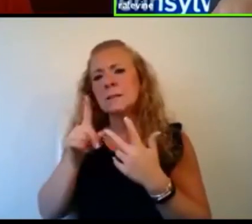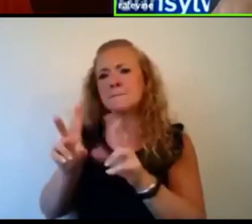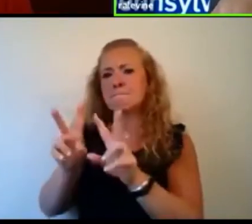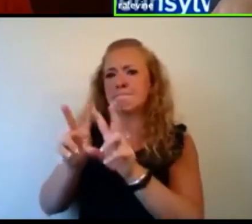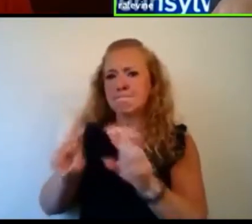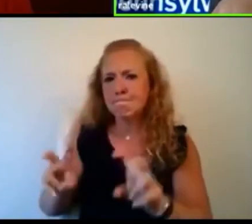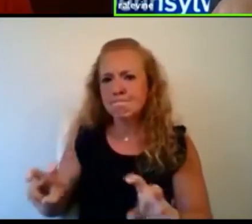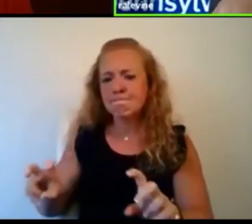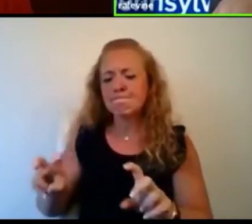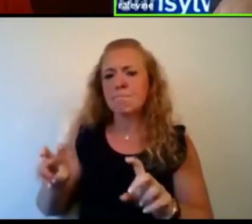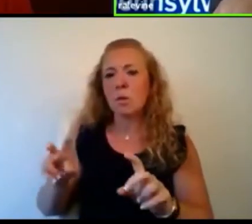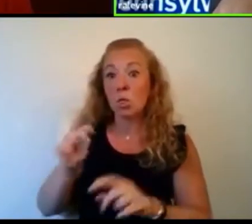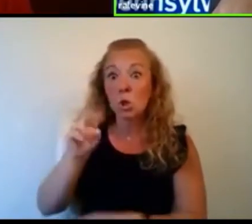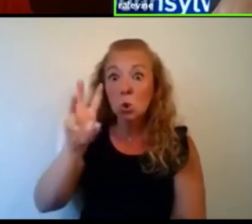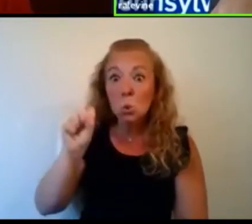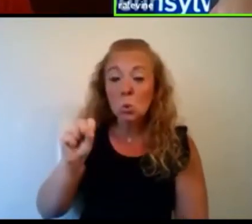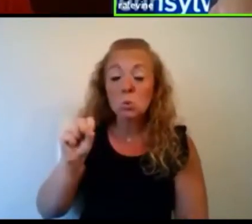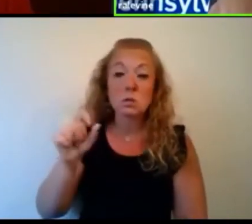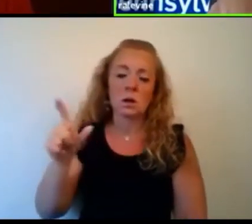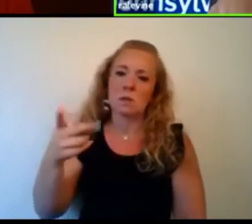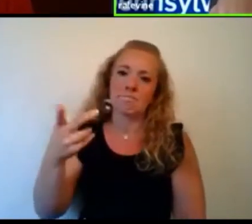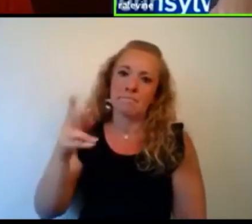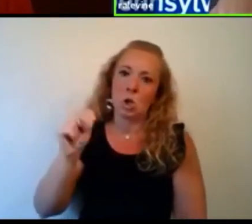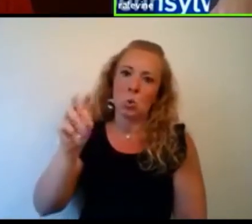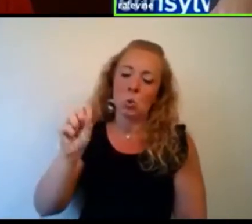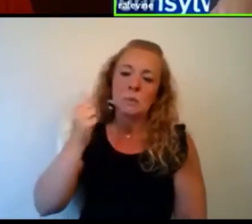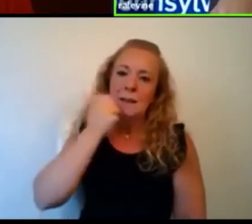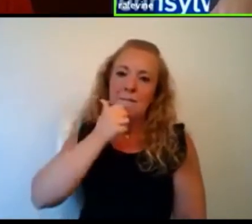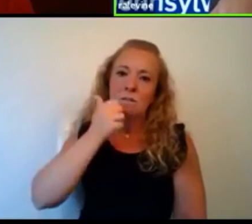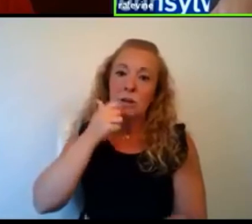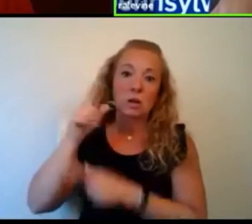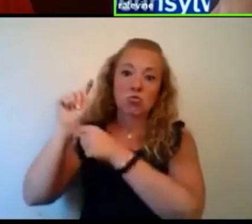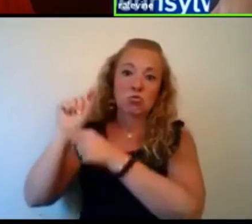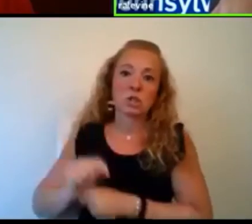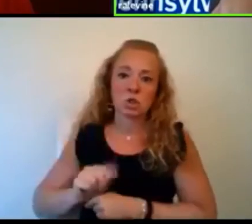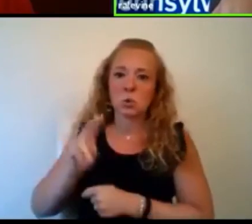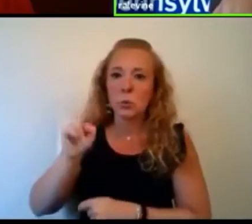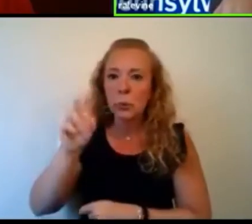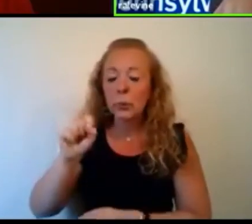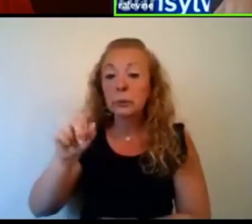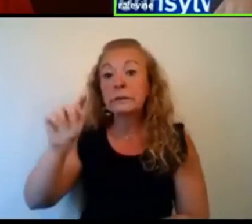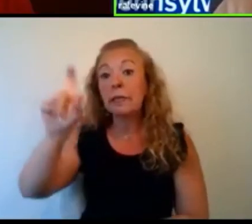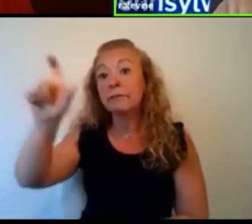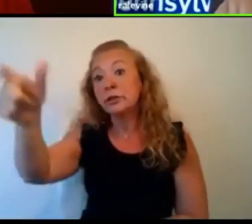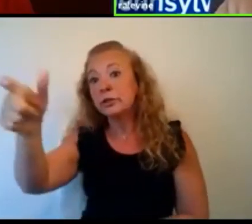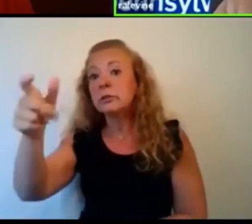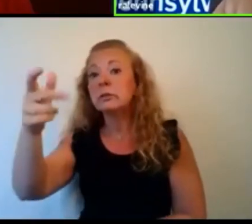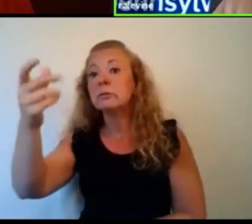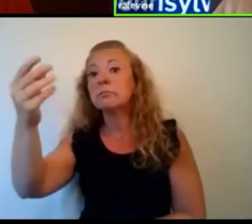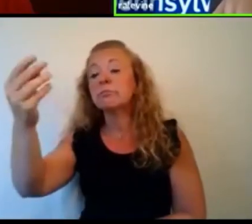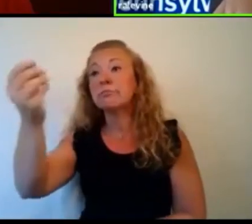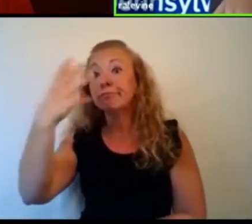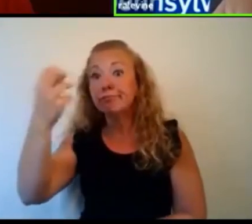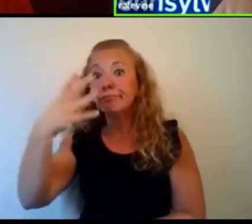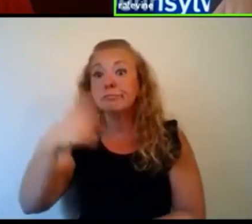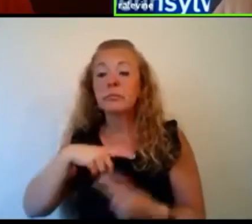news that we got bombarded with, both the traditional news, whether you, you know, it's on television or online, uh, that you're reading or watching,